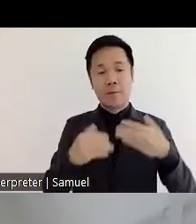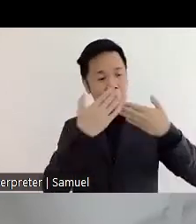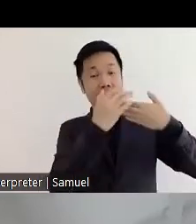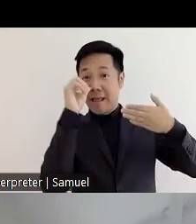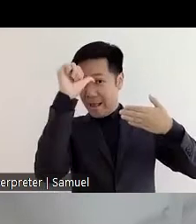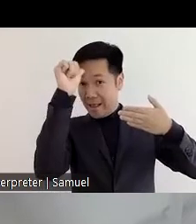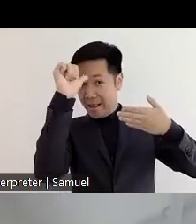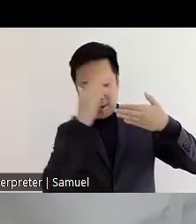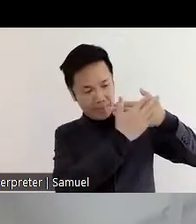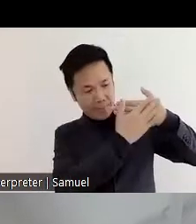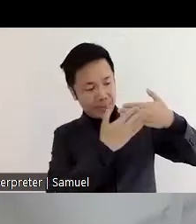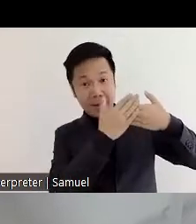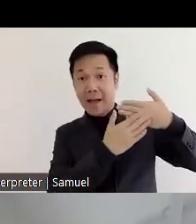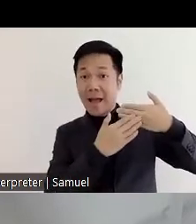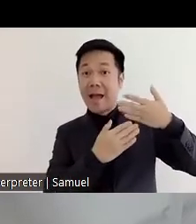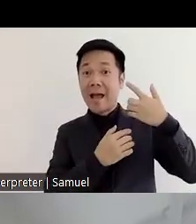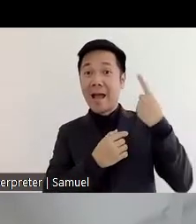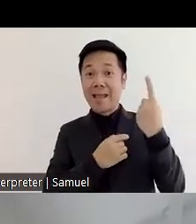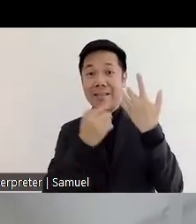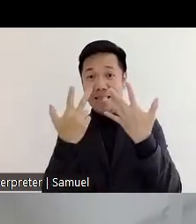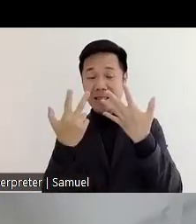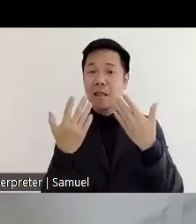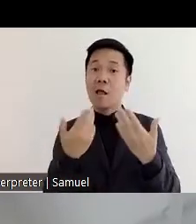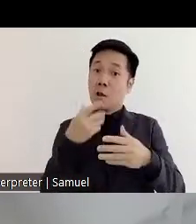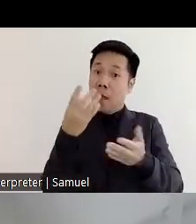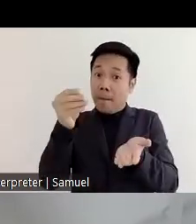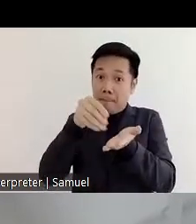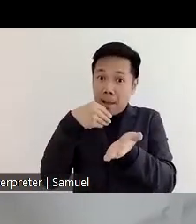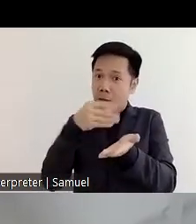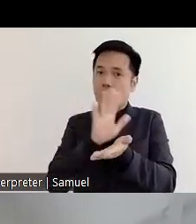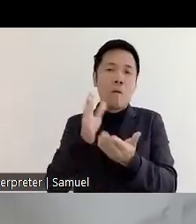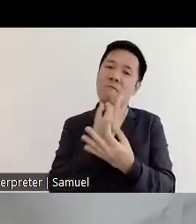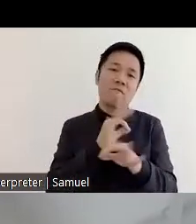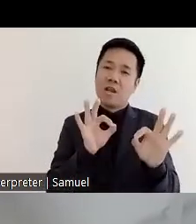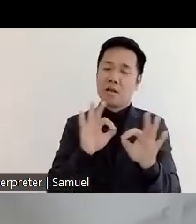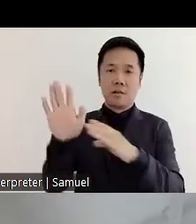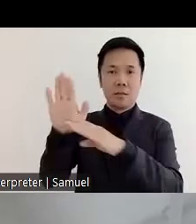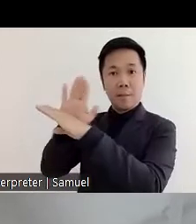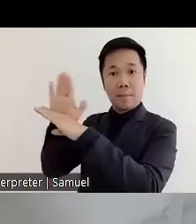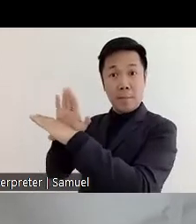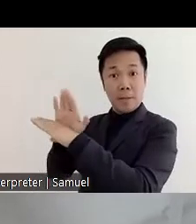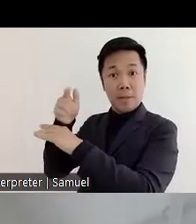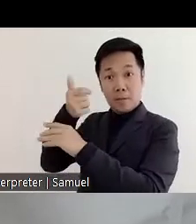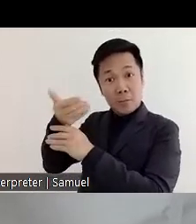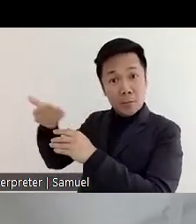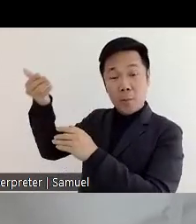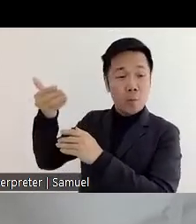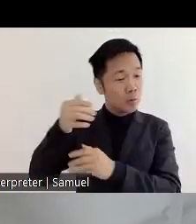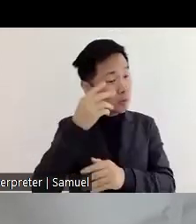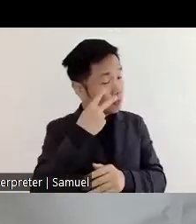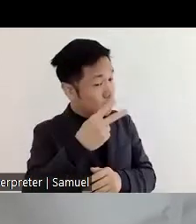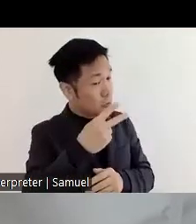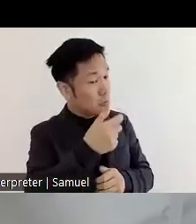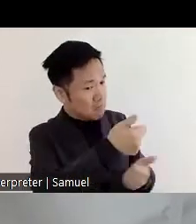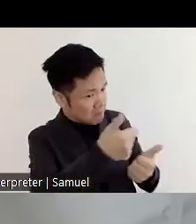which are run free of cost for the youth and where companies come and pick these youth who are trained by us.